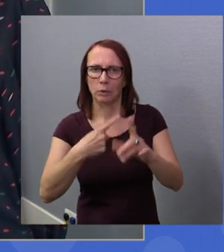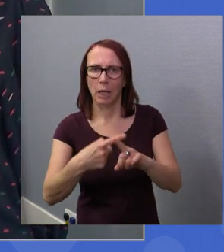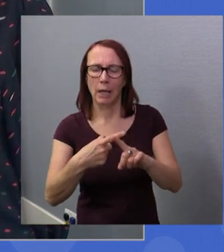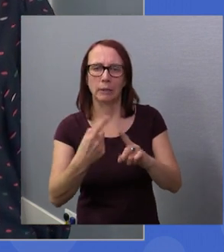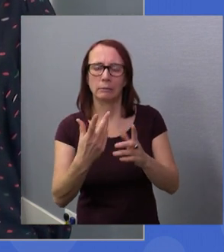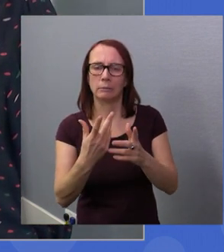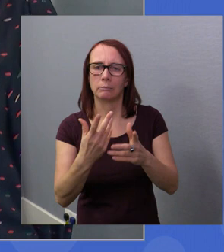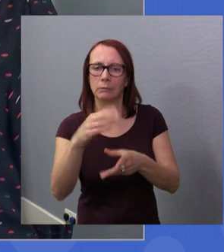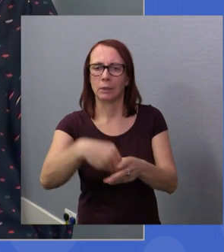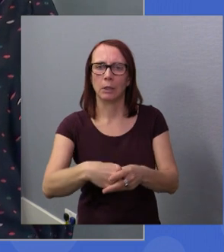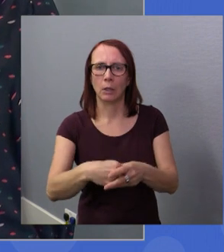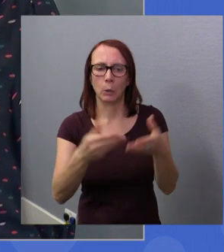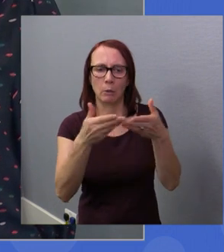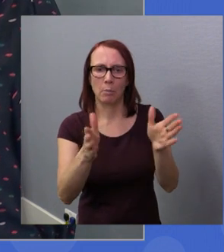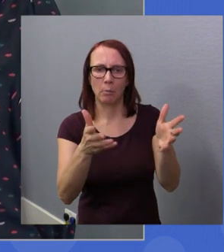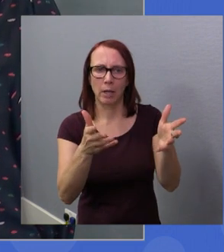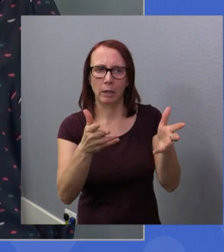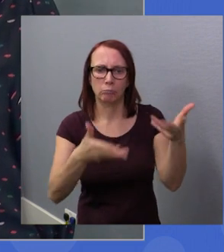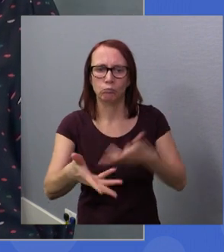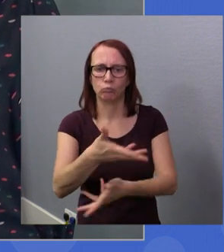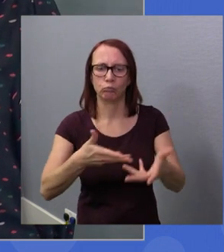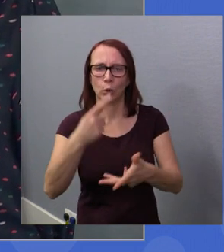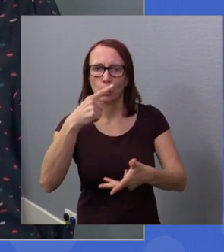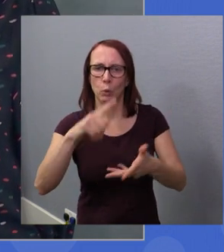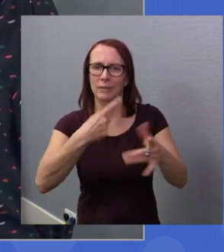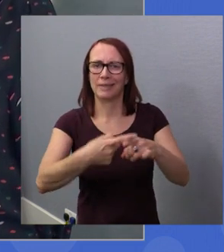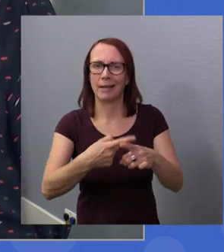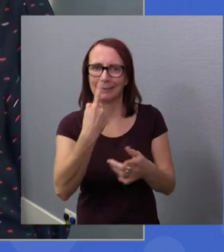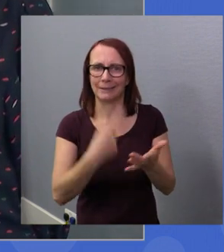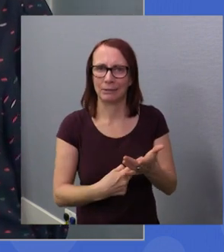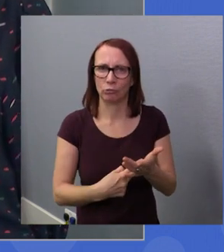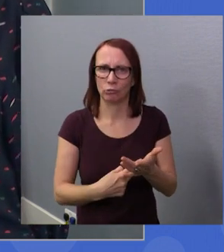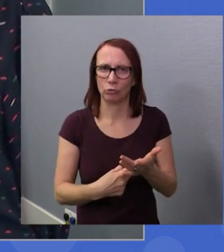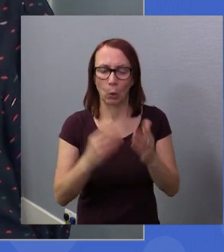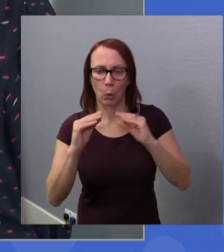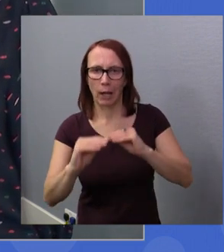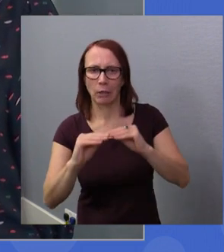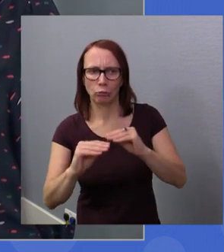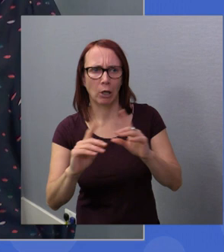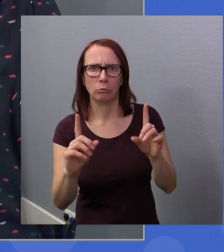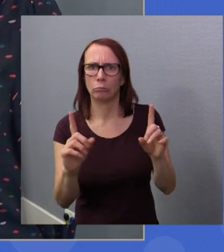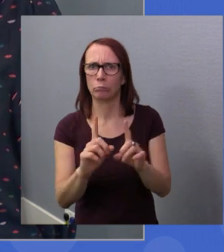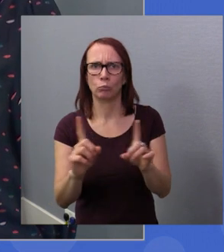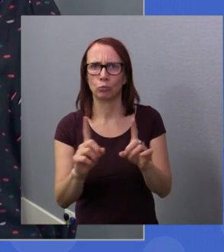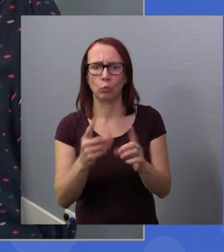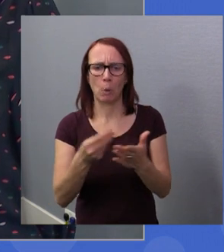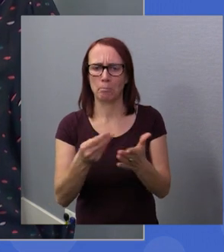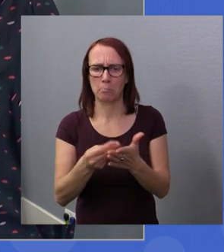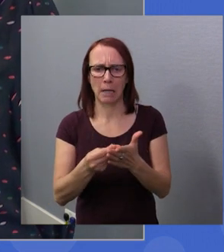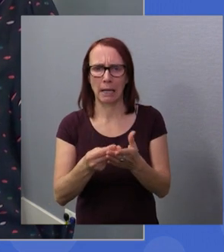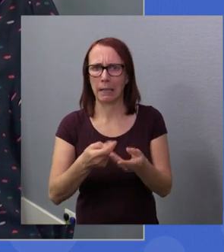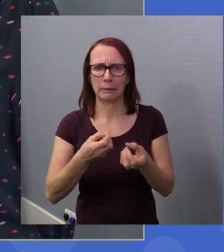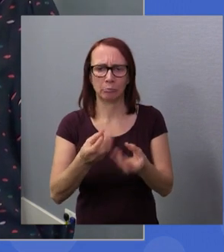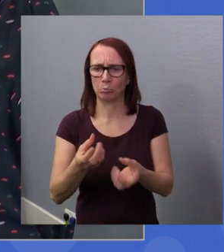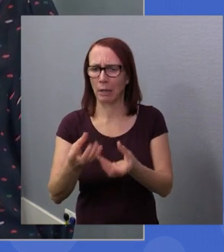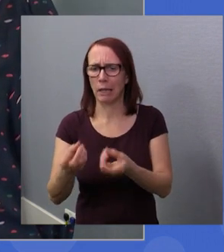include public participation in tax decisions, education on what money is spent on and